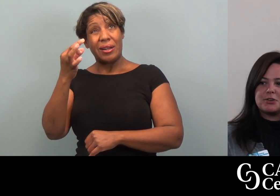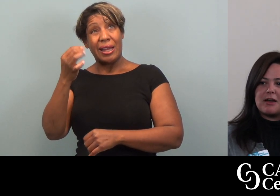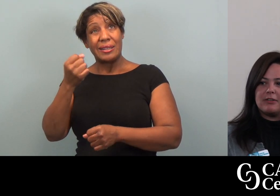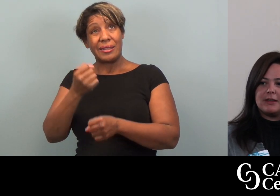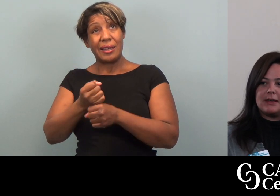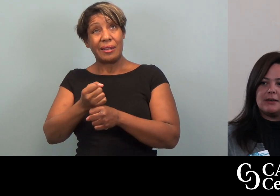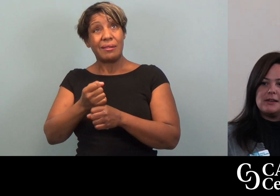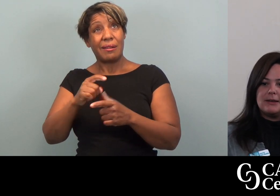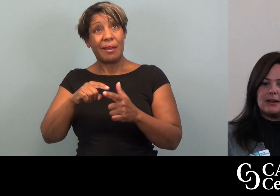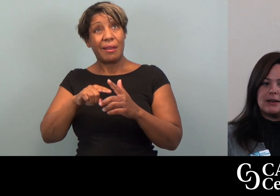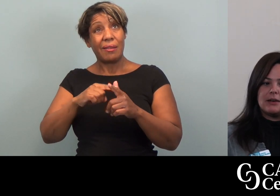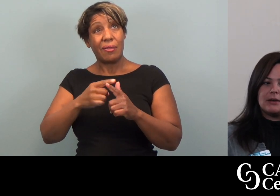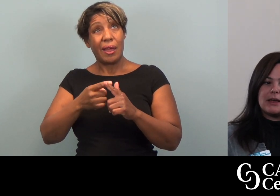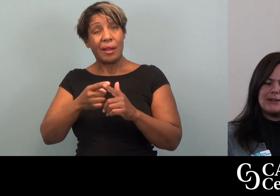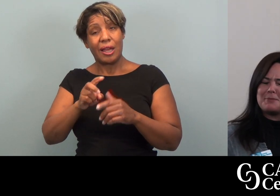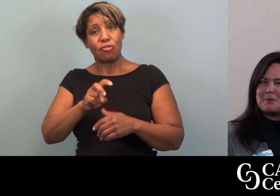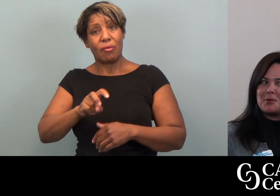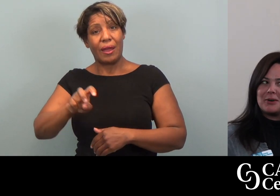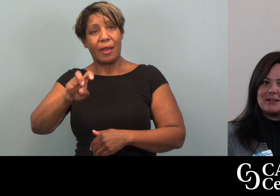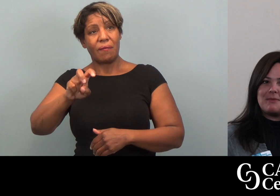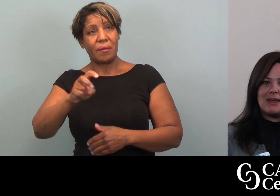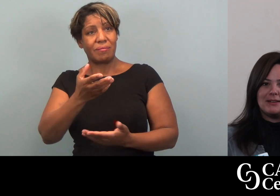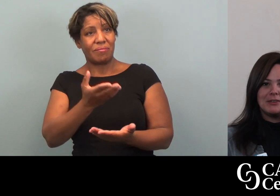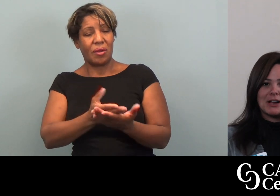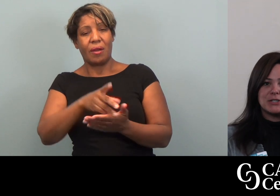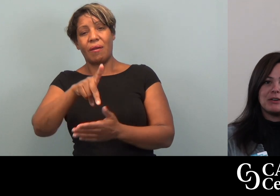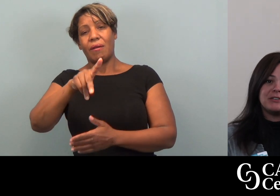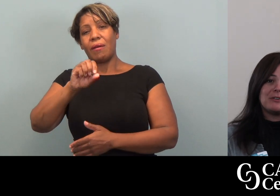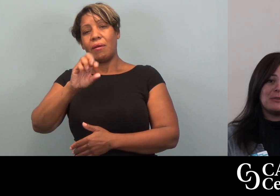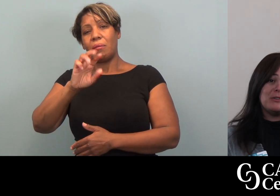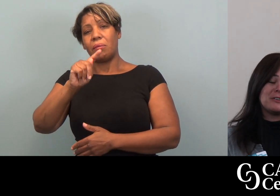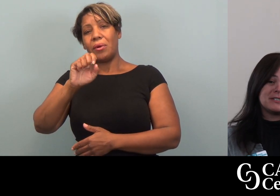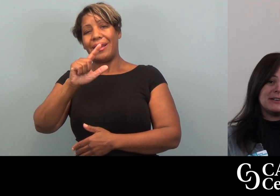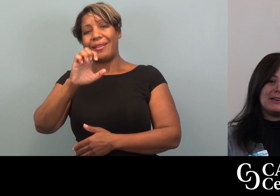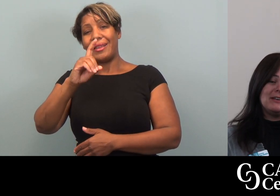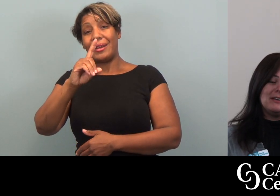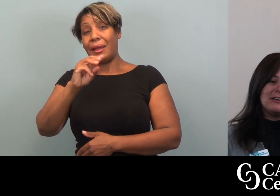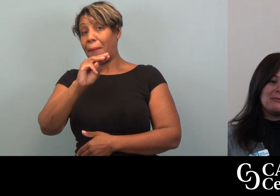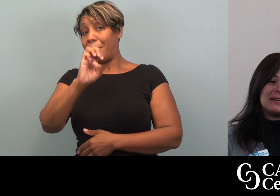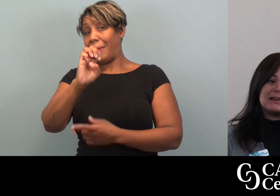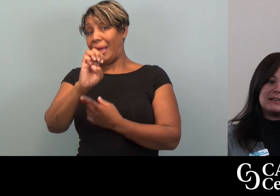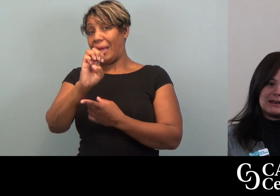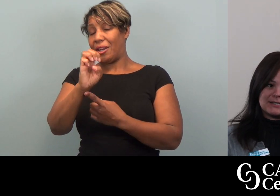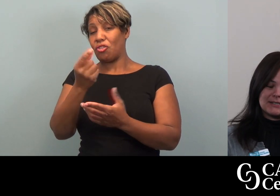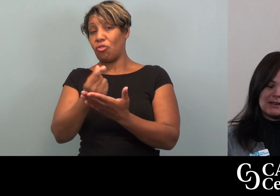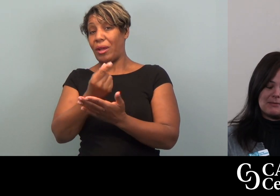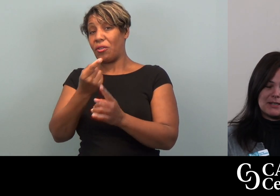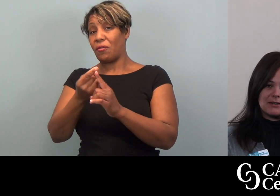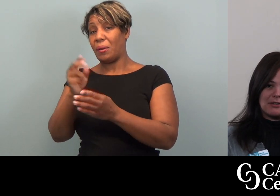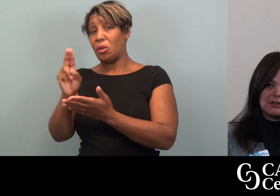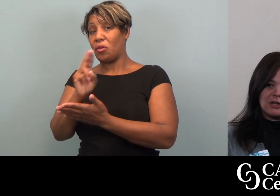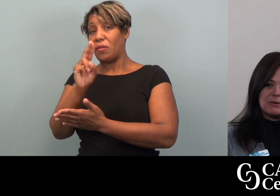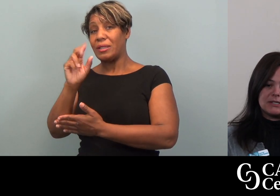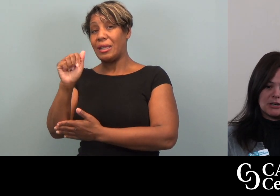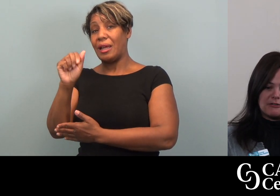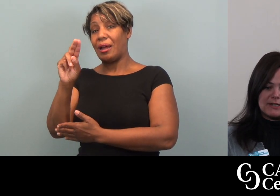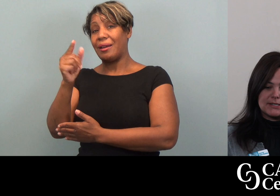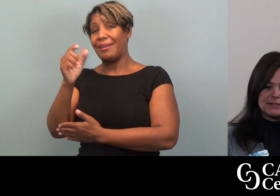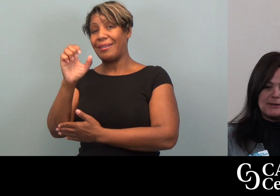19, left. Started doing some traveling. Ended up in Portland, Maine. Graduated from the University of Maine-Augusta in mental